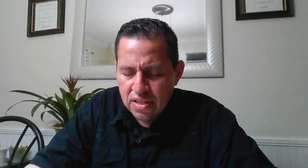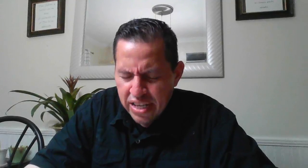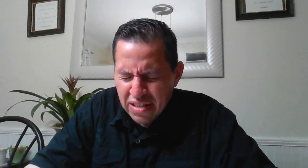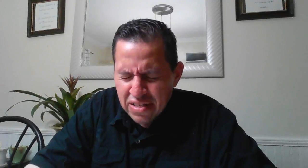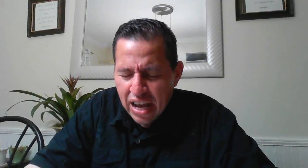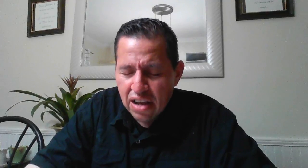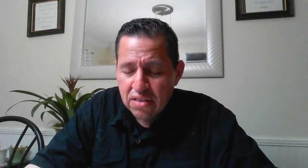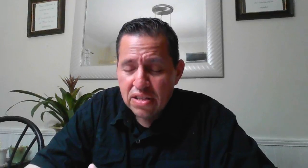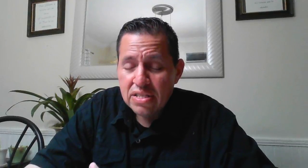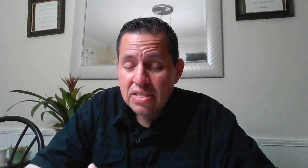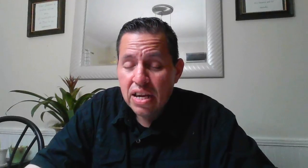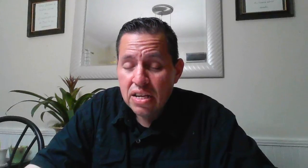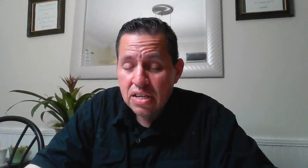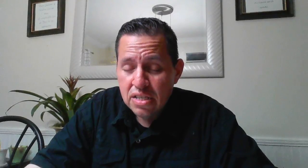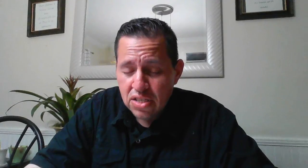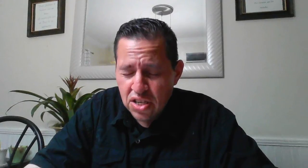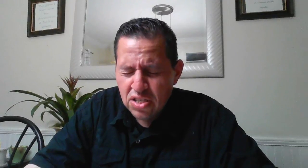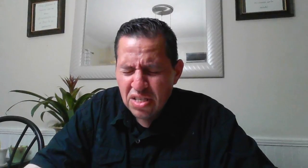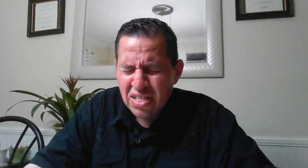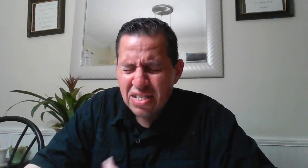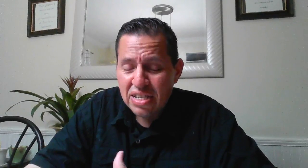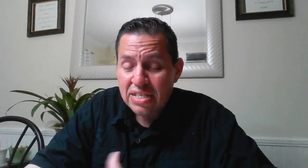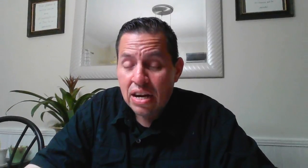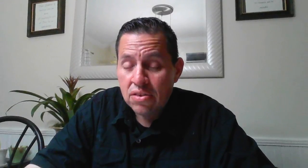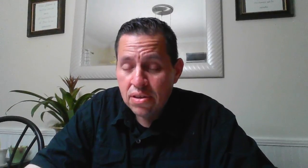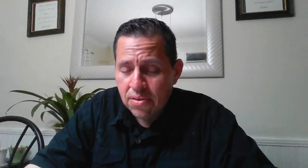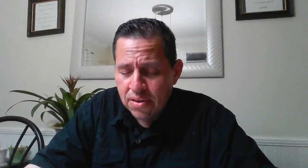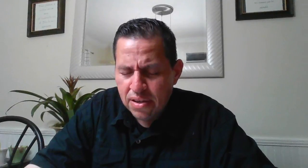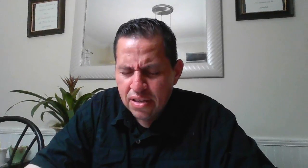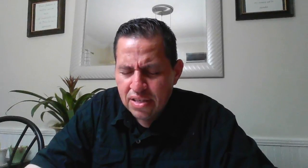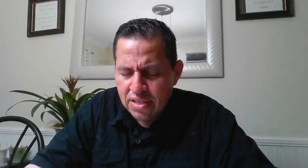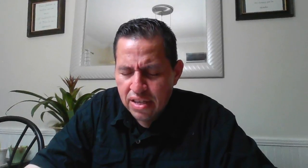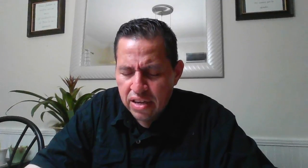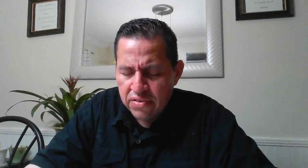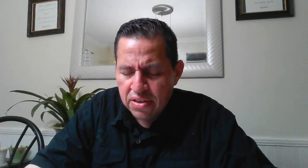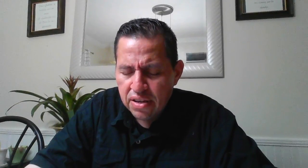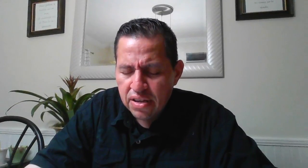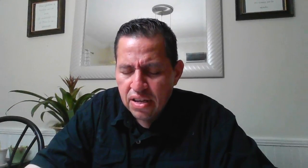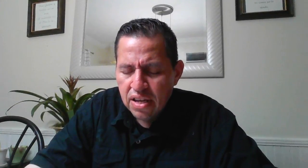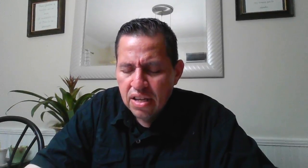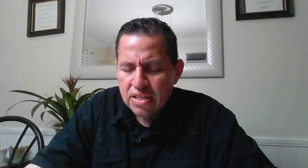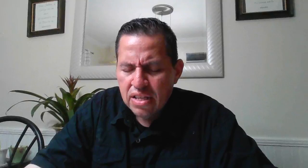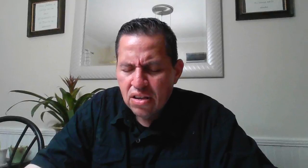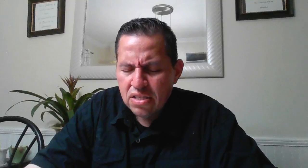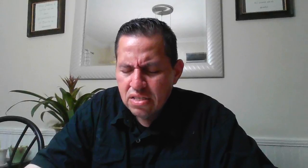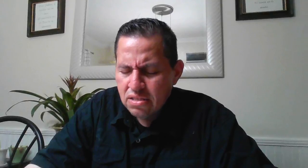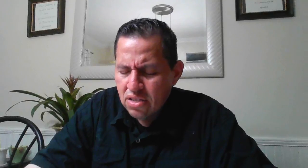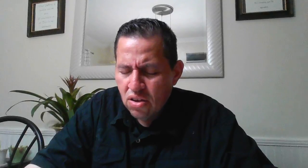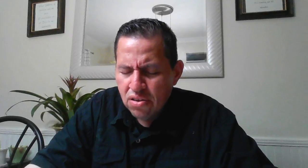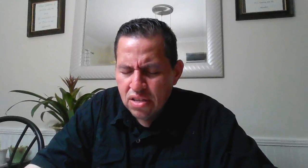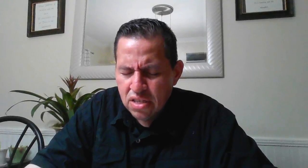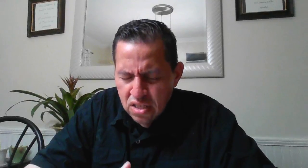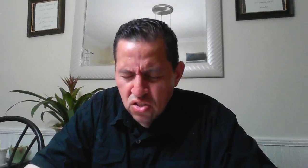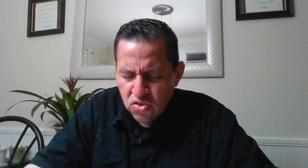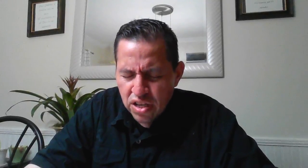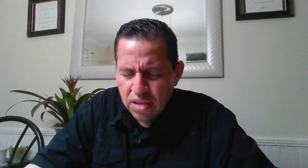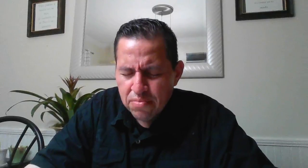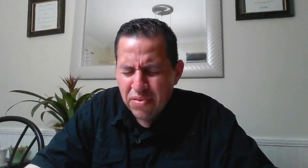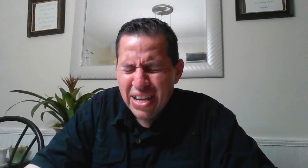kneel down and say jesus is our lord and savior that this whole country can provide